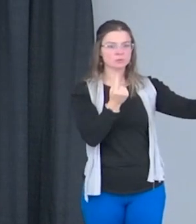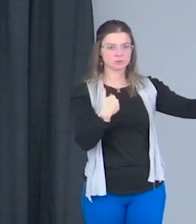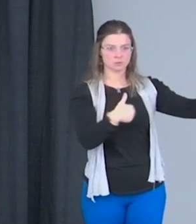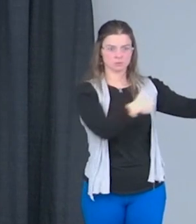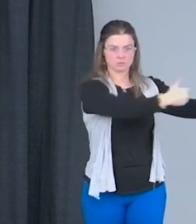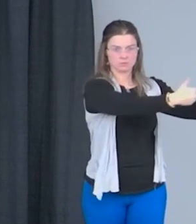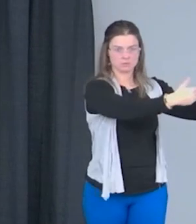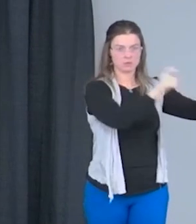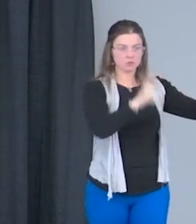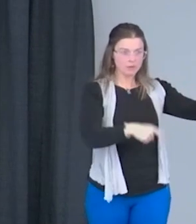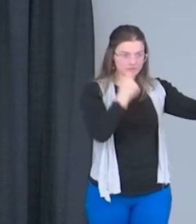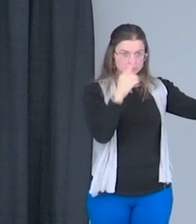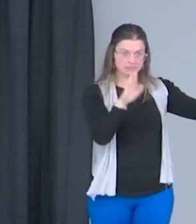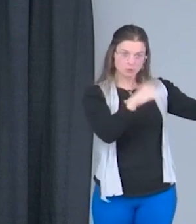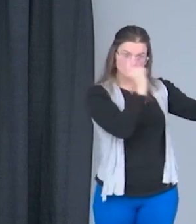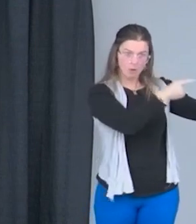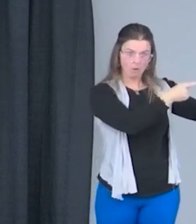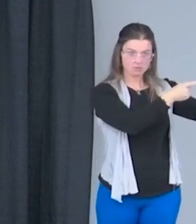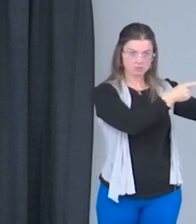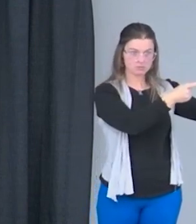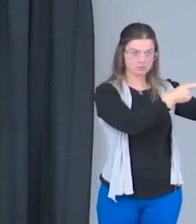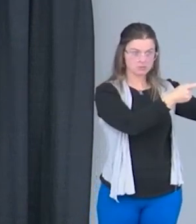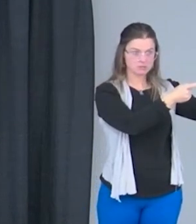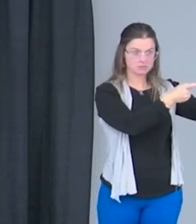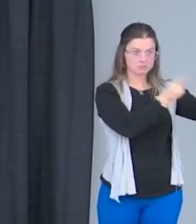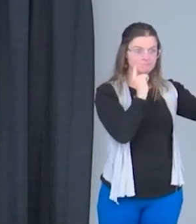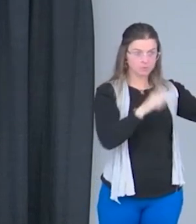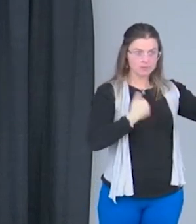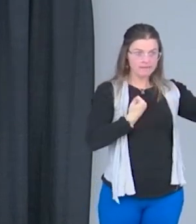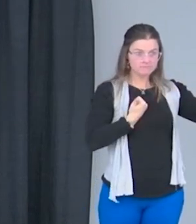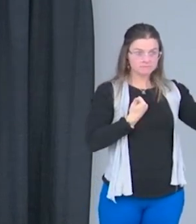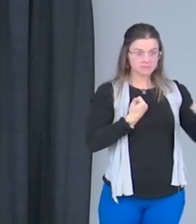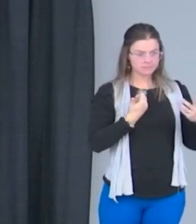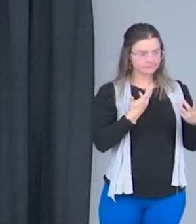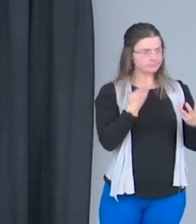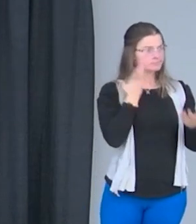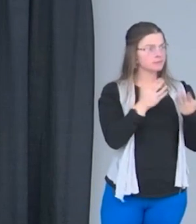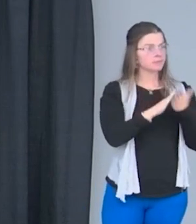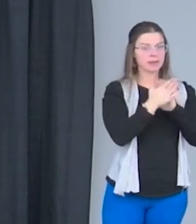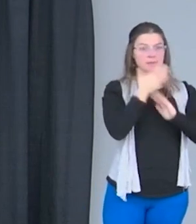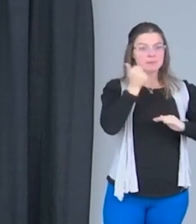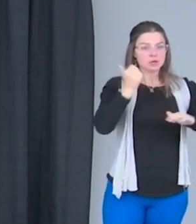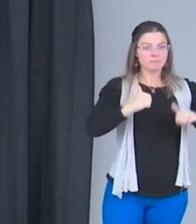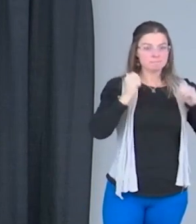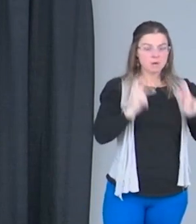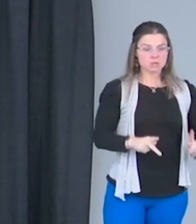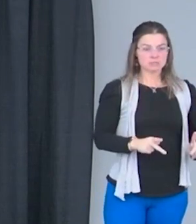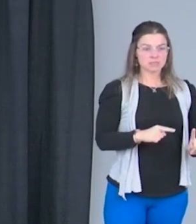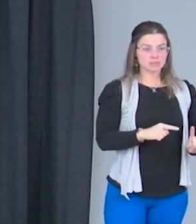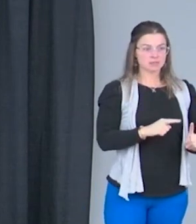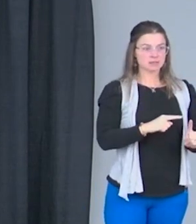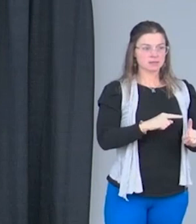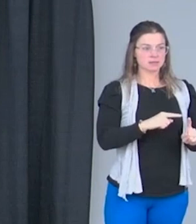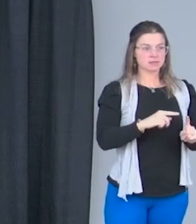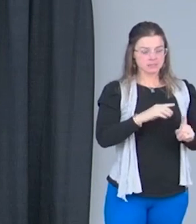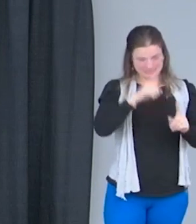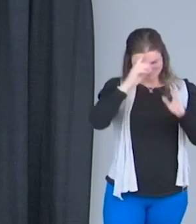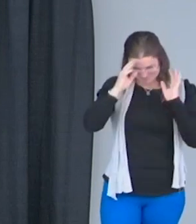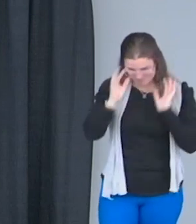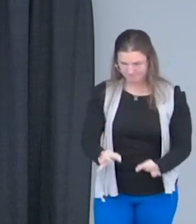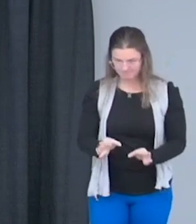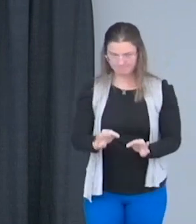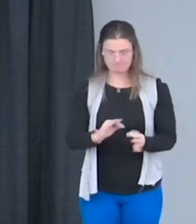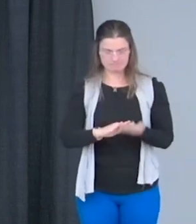what you want out of life. If you want to be a better person, you'll work to be better once you make your mind up.